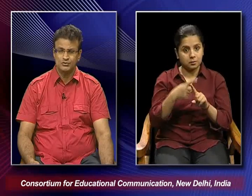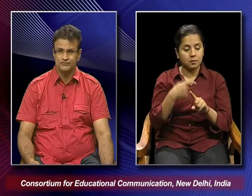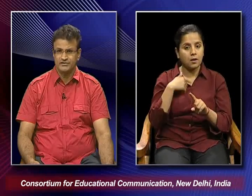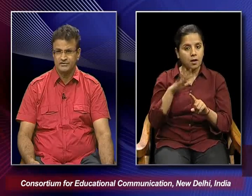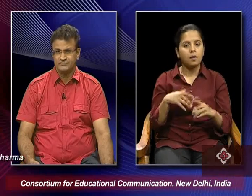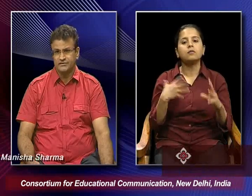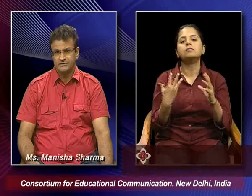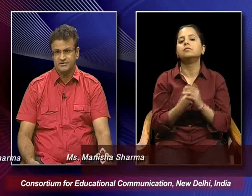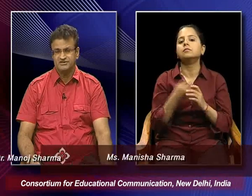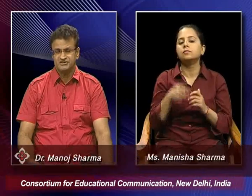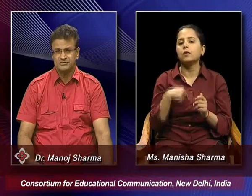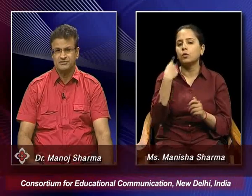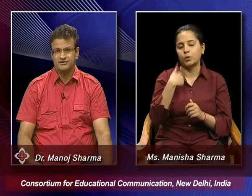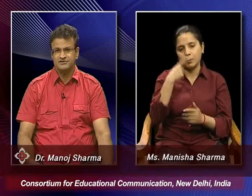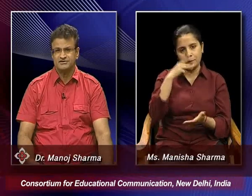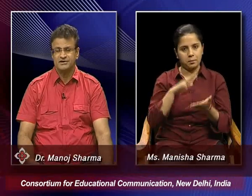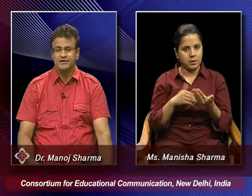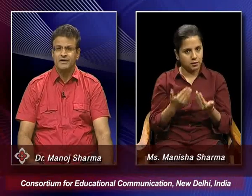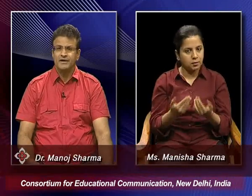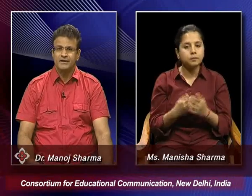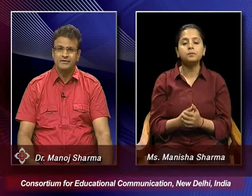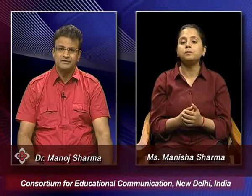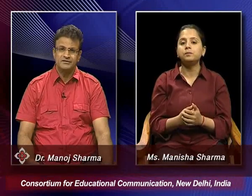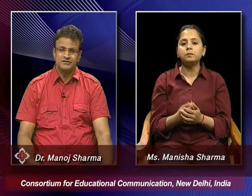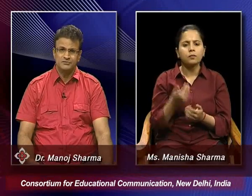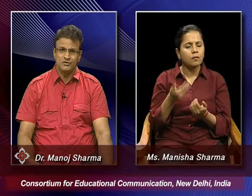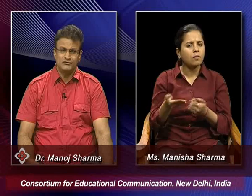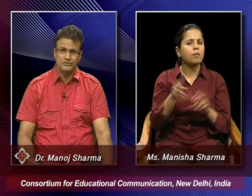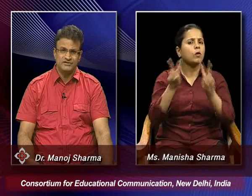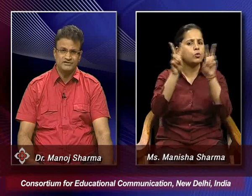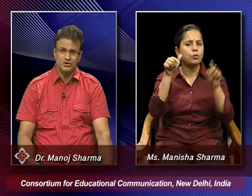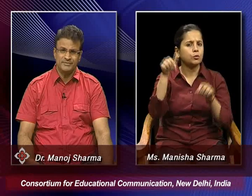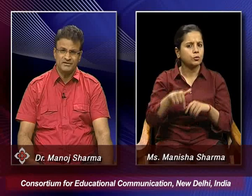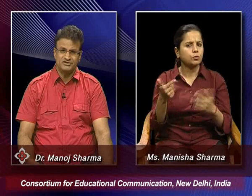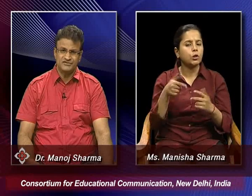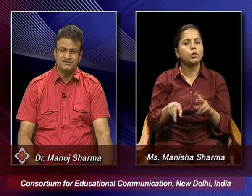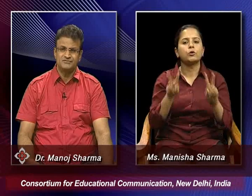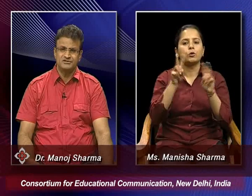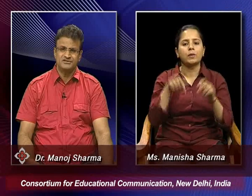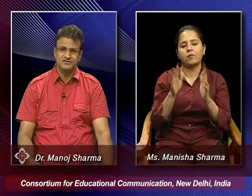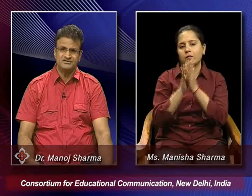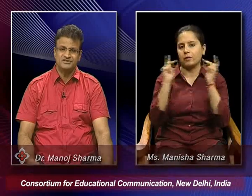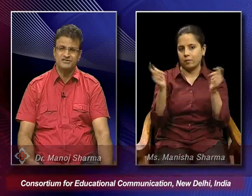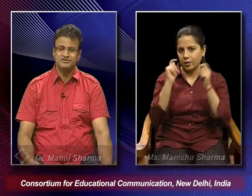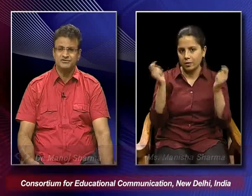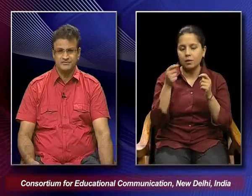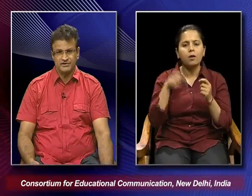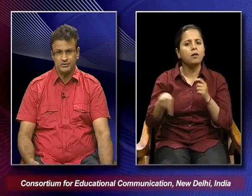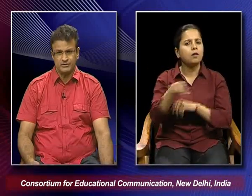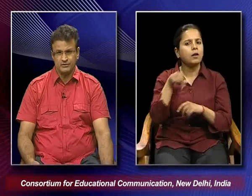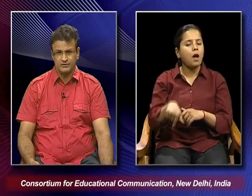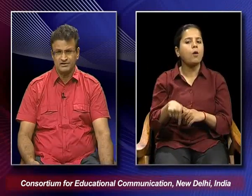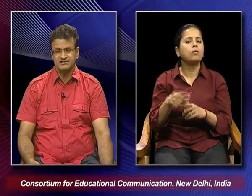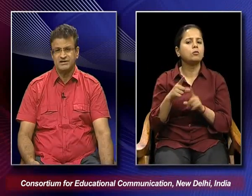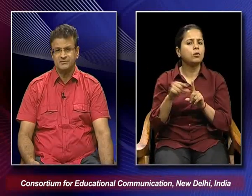studio we have Manisha Sharma with us and the theme of today's topic is festivals in the series which we are